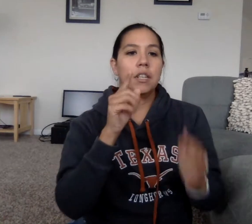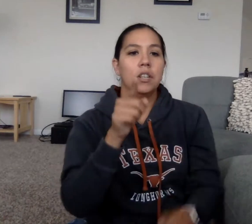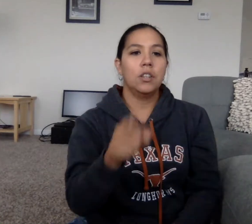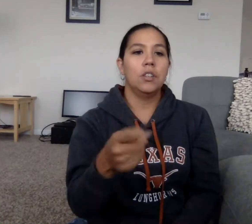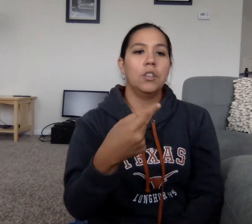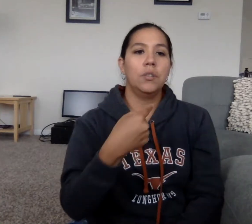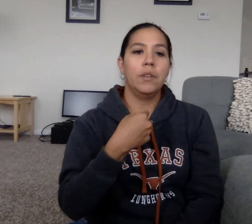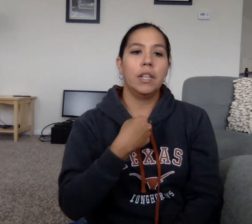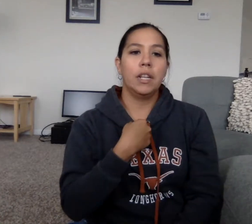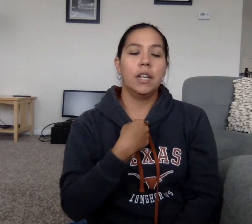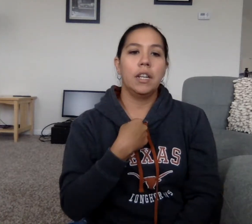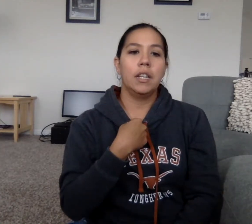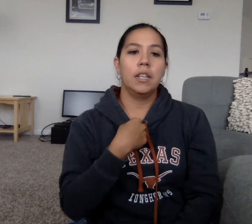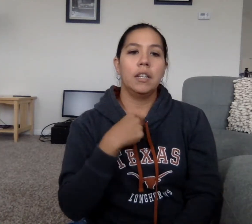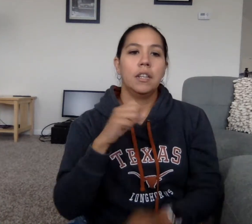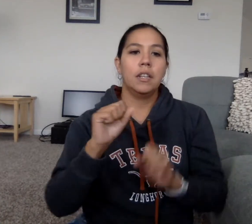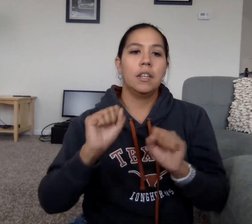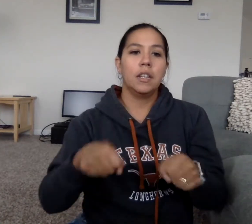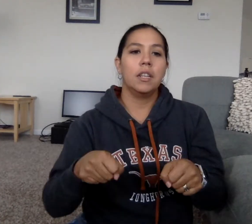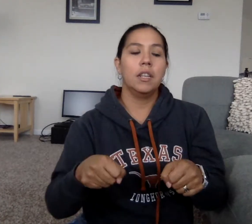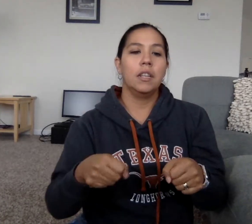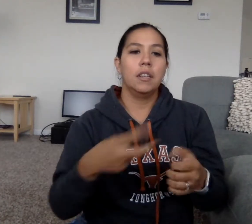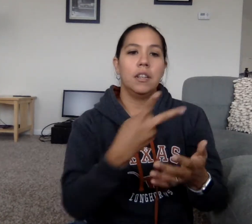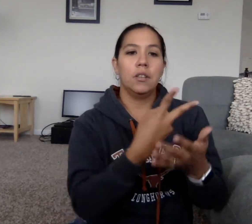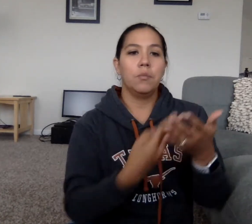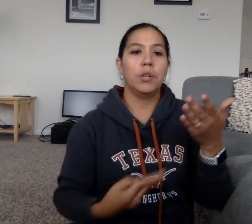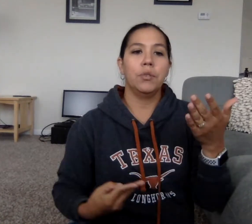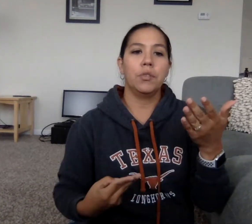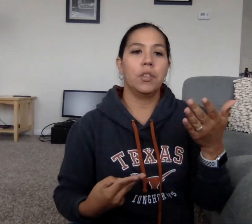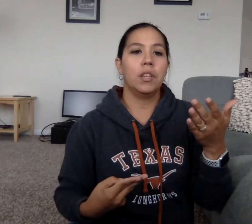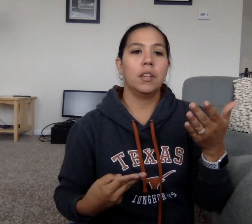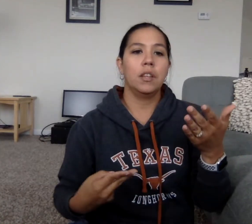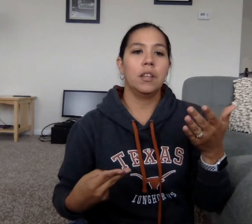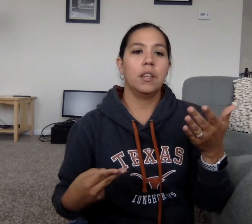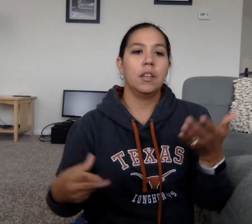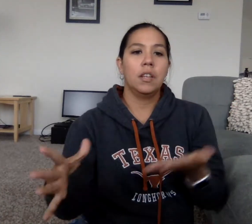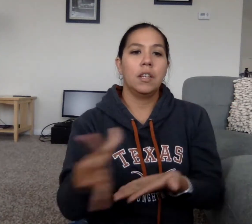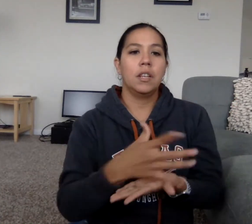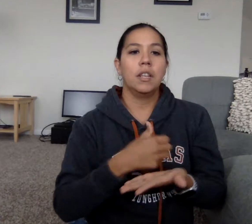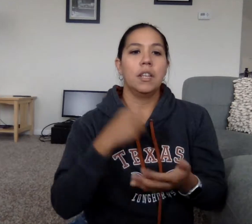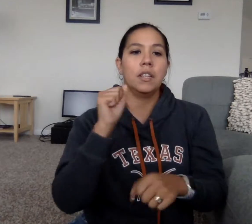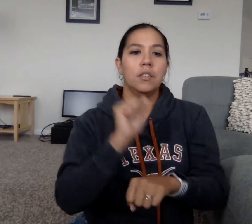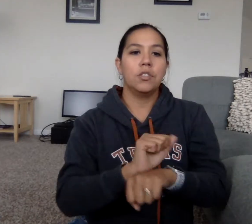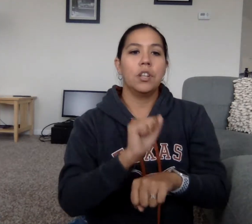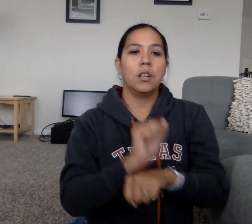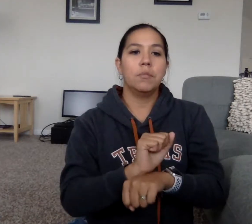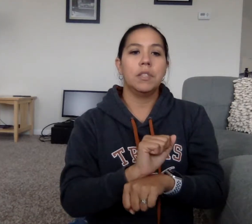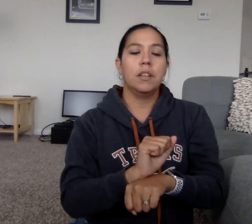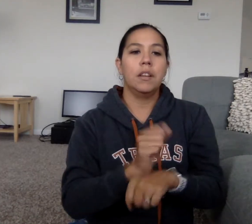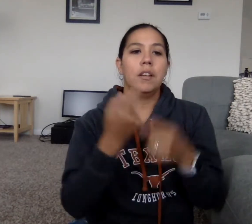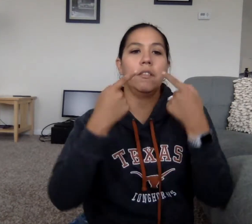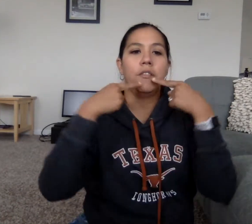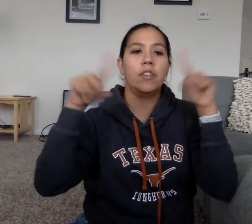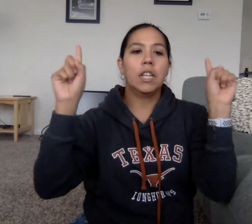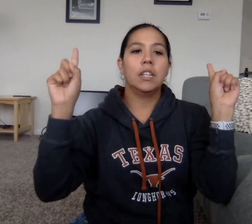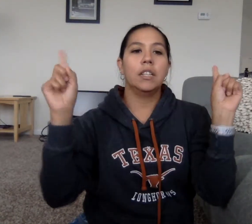You and I can both get jobs. Finally